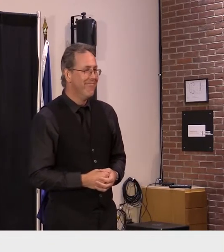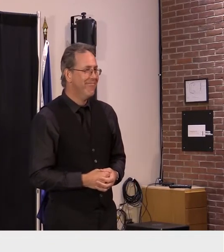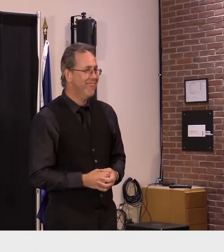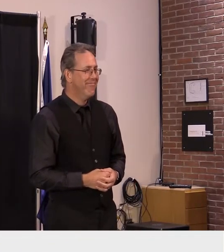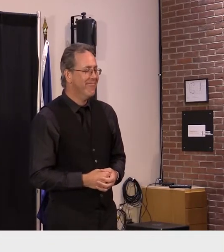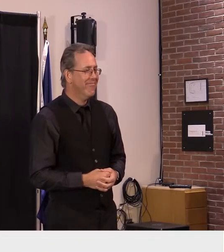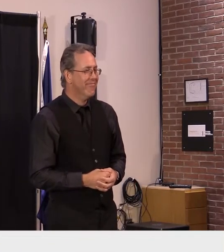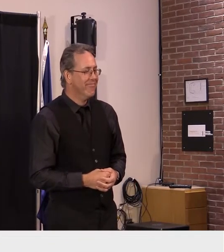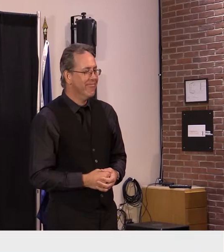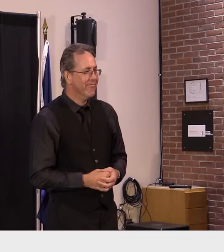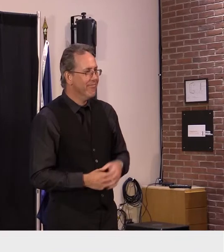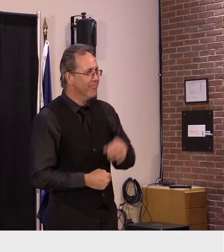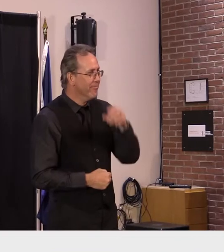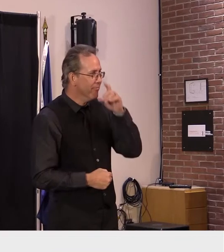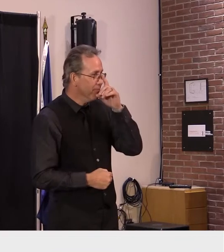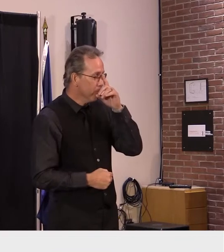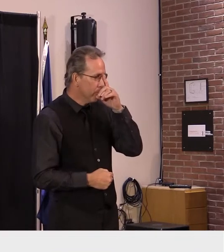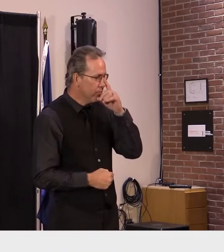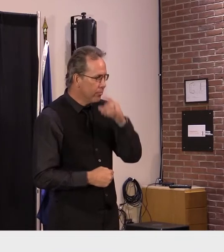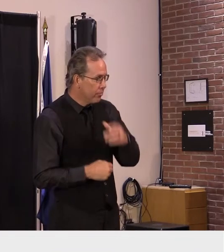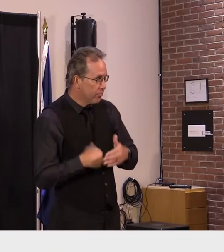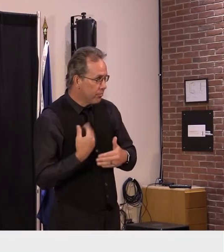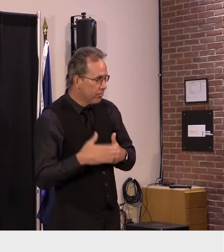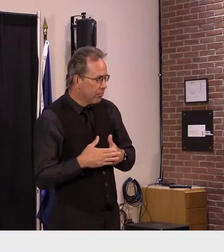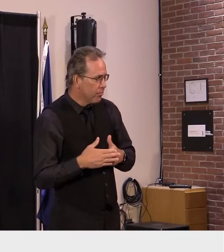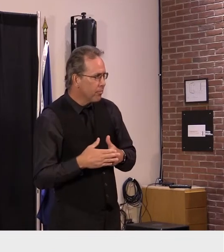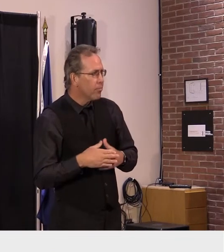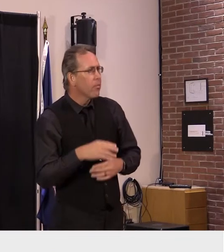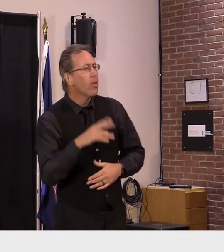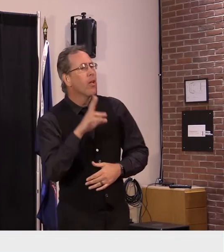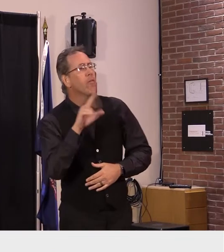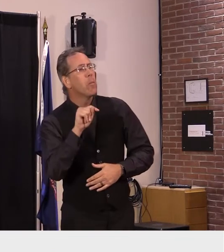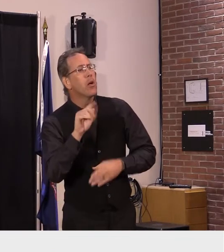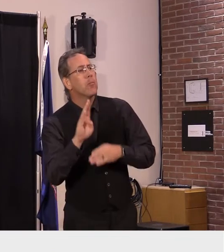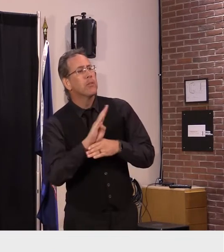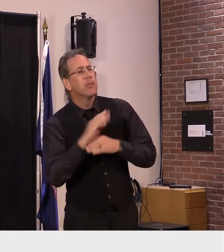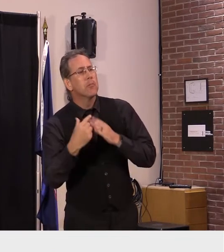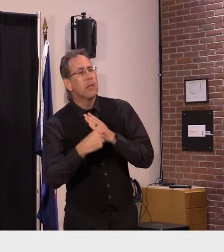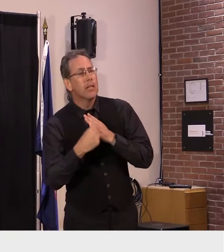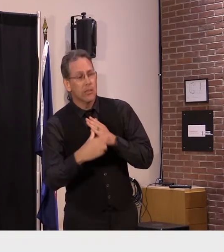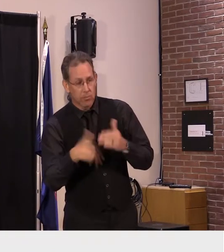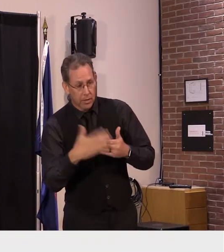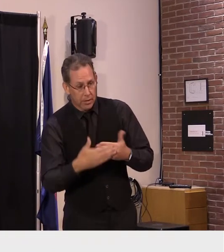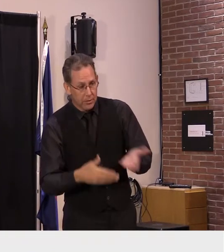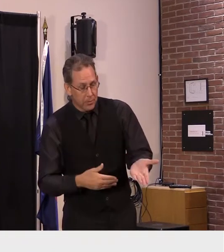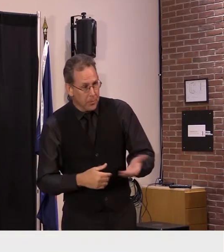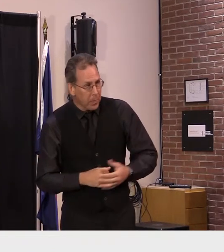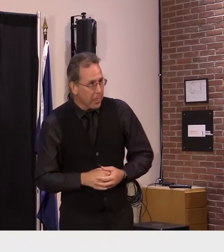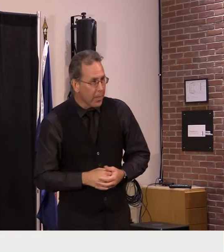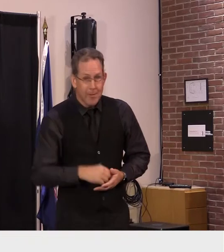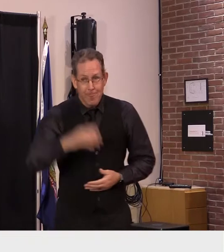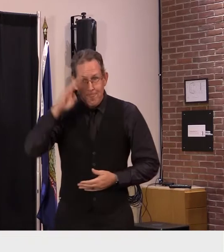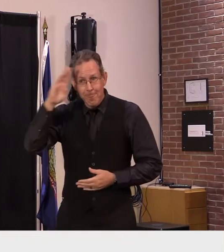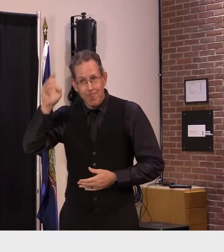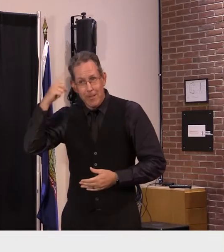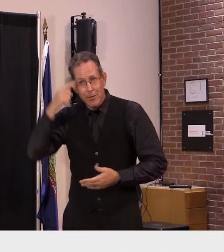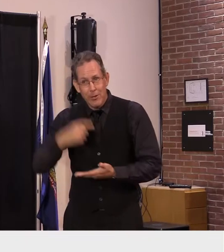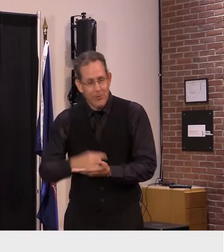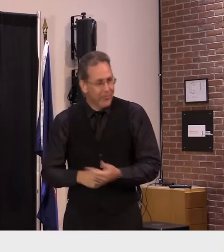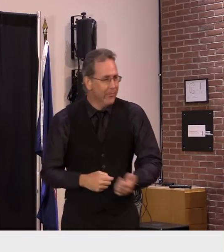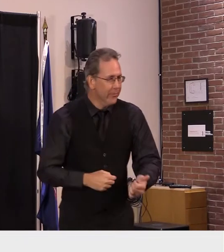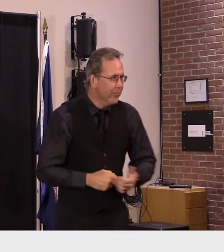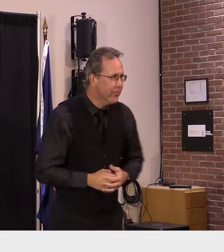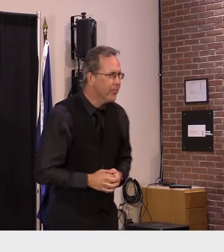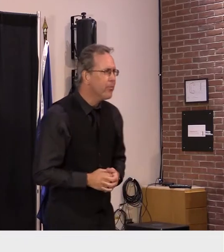all right Tim McQuiston Vermont business magazine i'm to ask you about uh